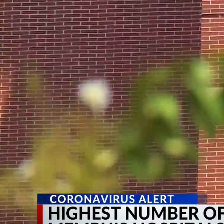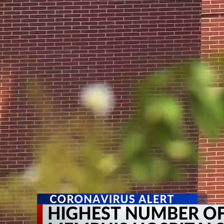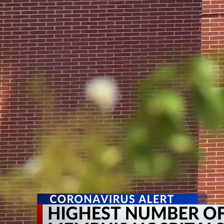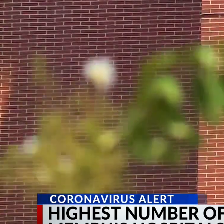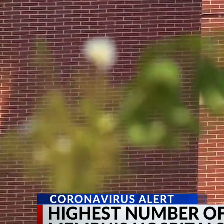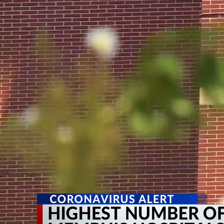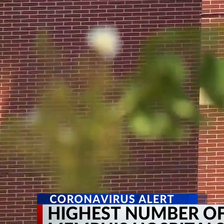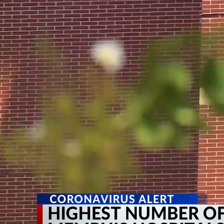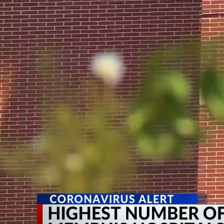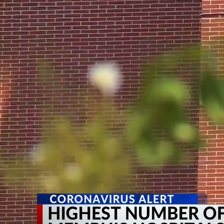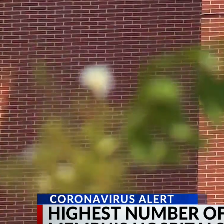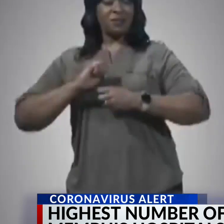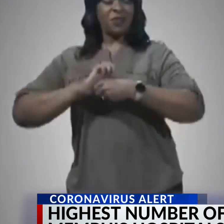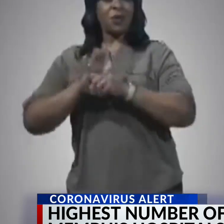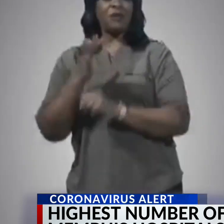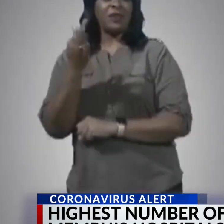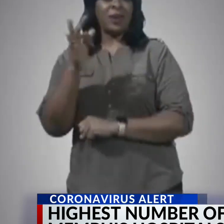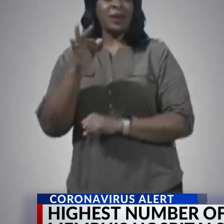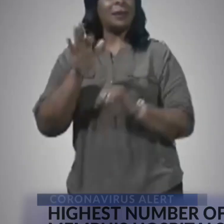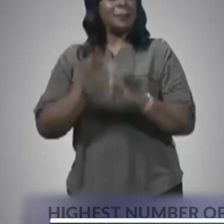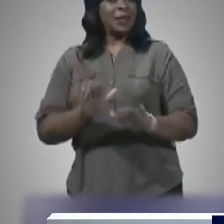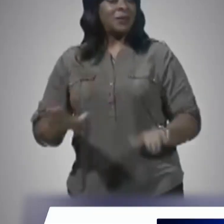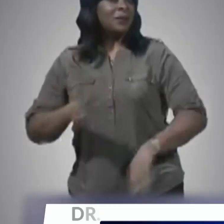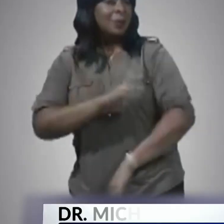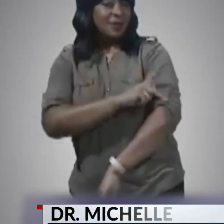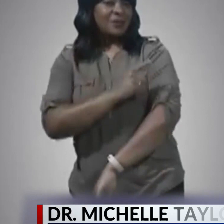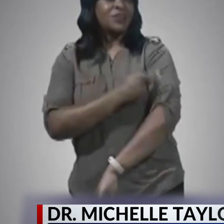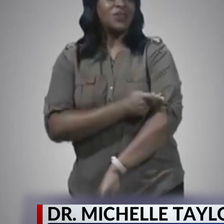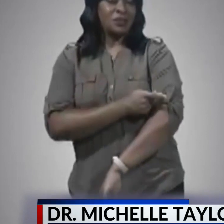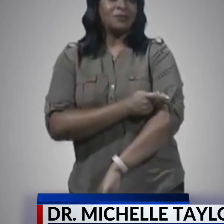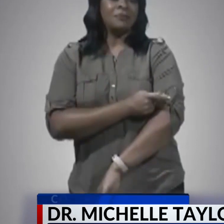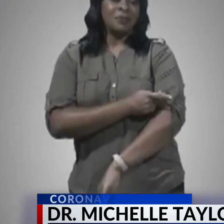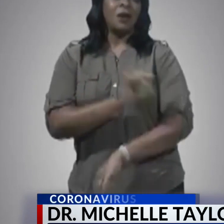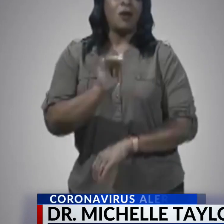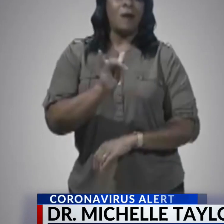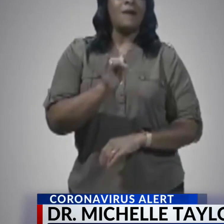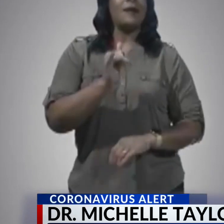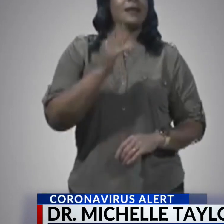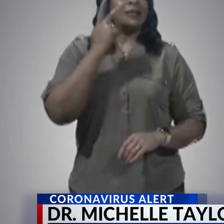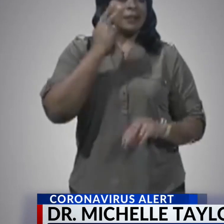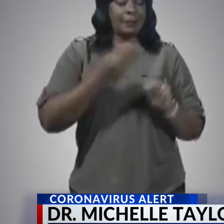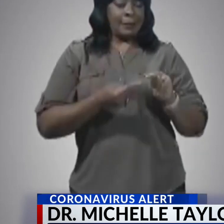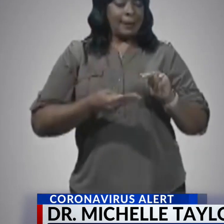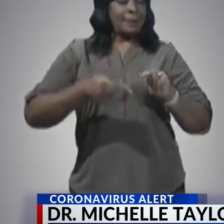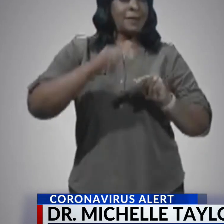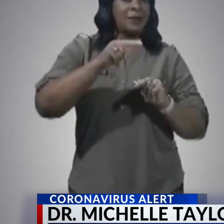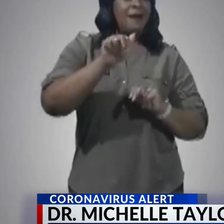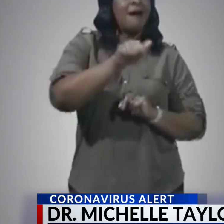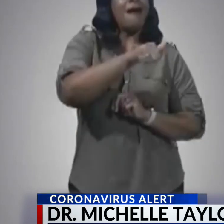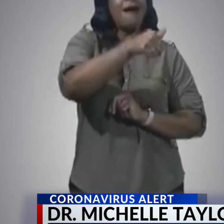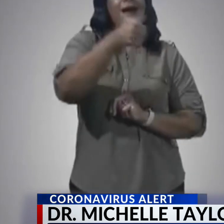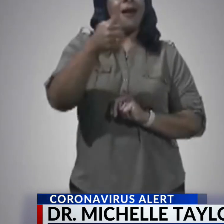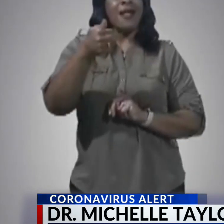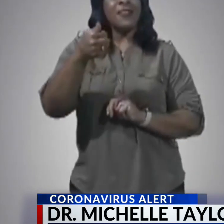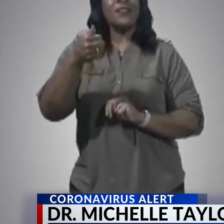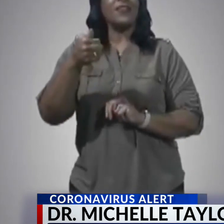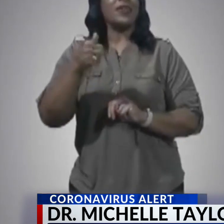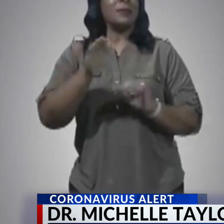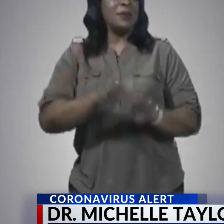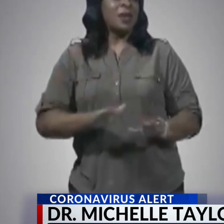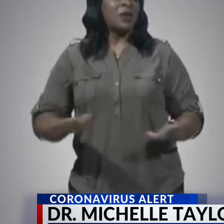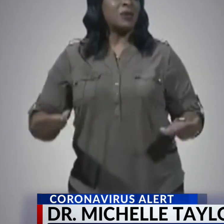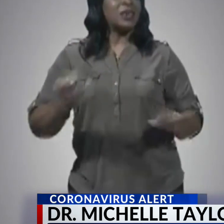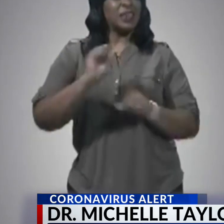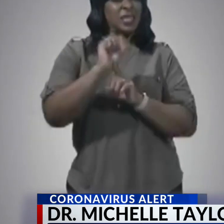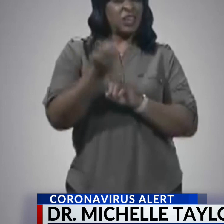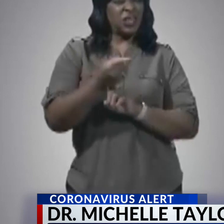positive COVID-19 pediatric patients, they are also seeing an uptick in other pediatric conditions right